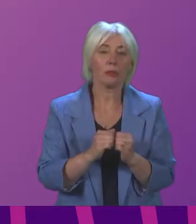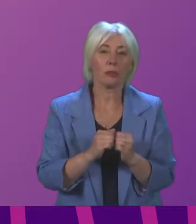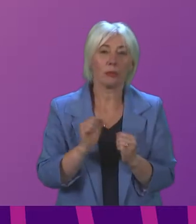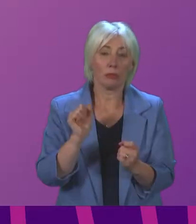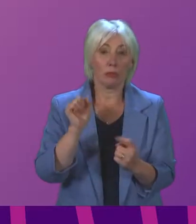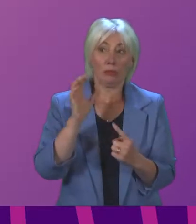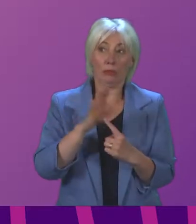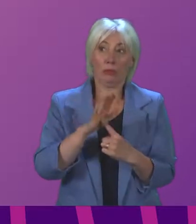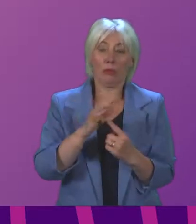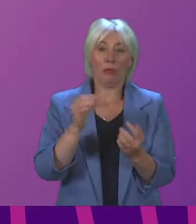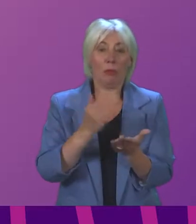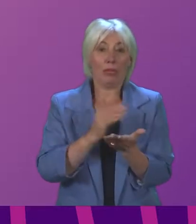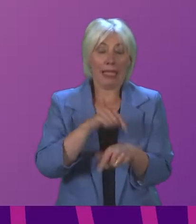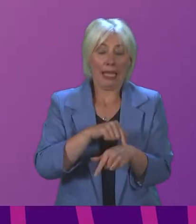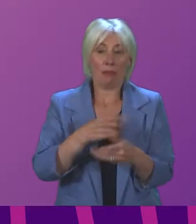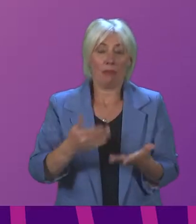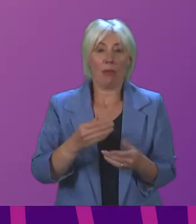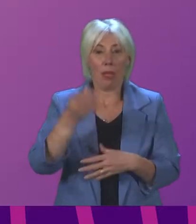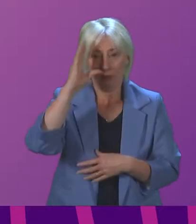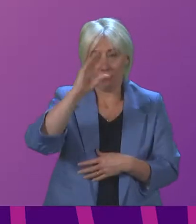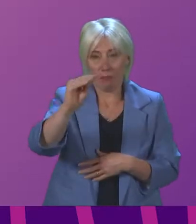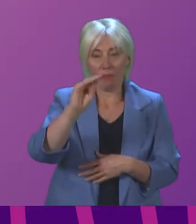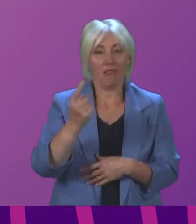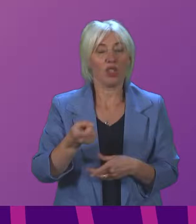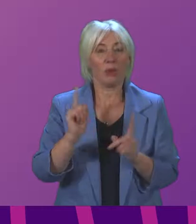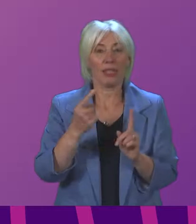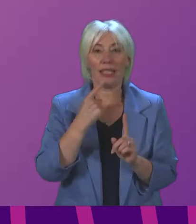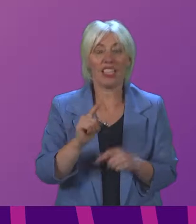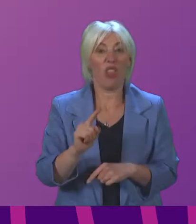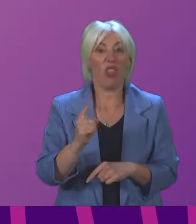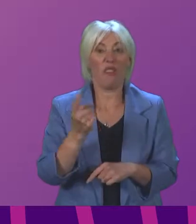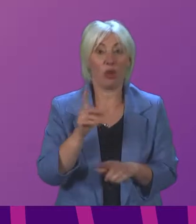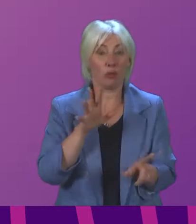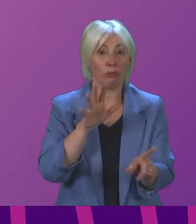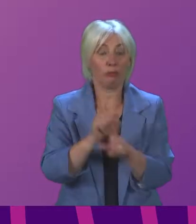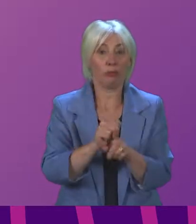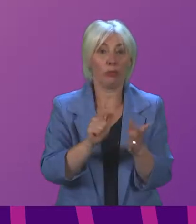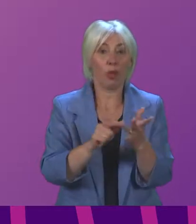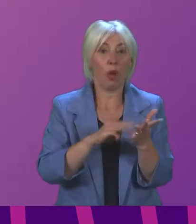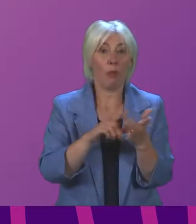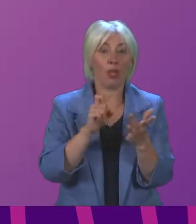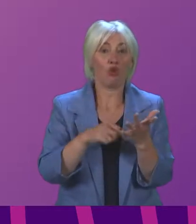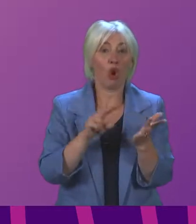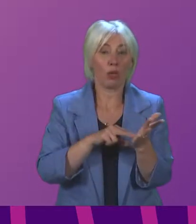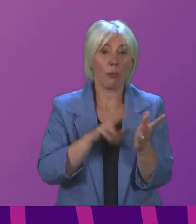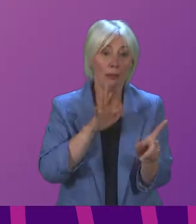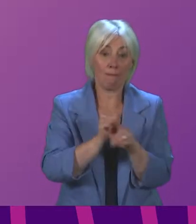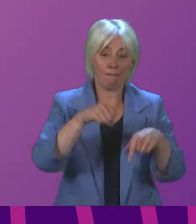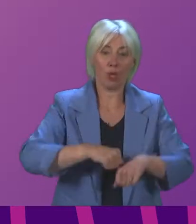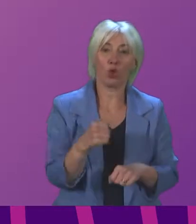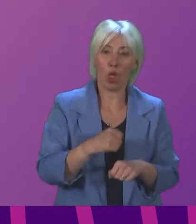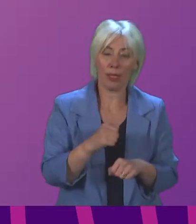moment in the pandemic. In that update, the First Minister announced that the first cases of the new Omicron variant had been detected here in Scotland,